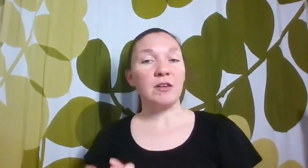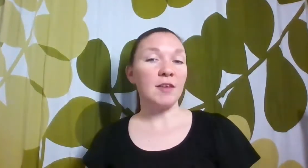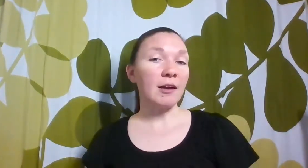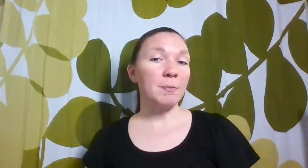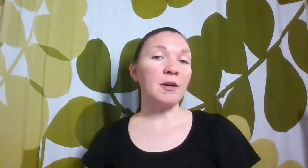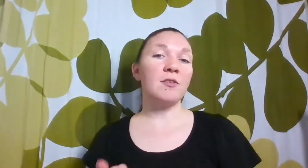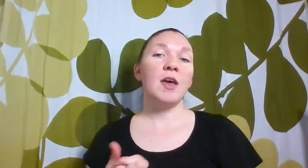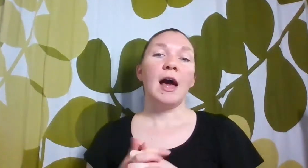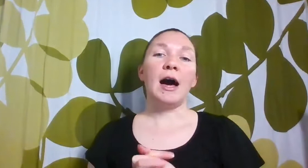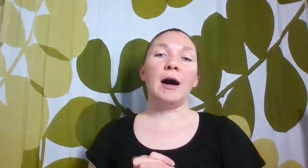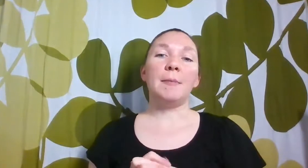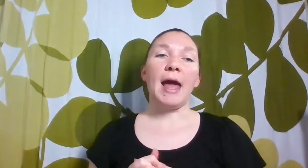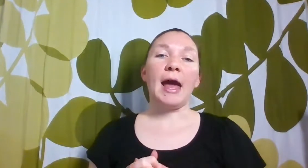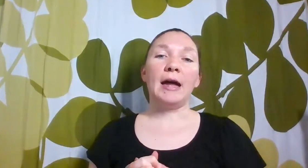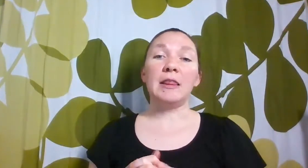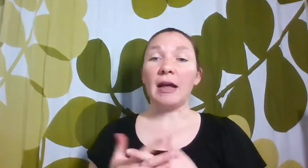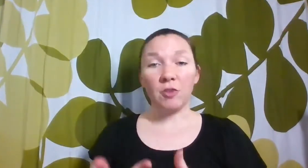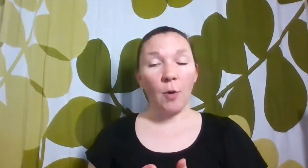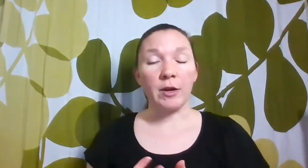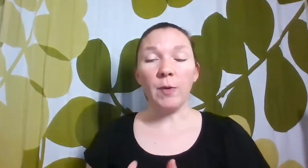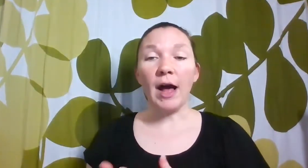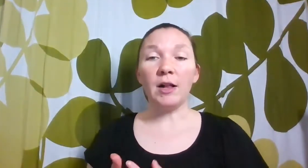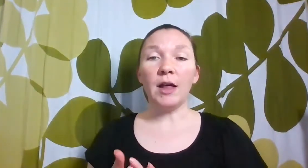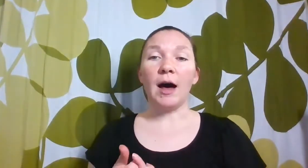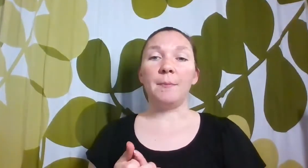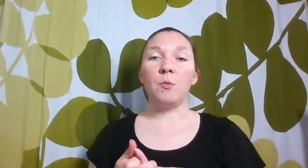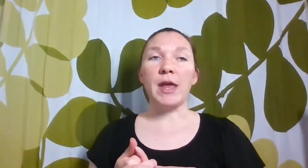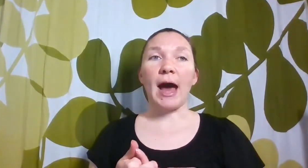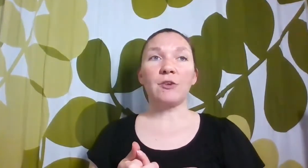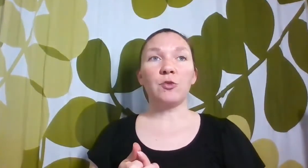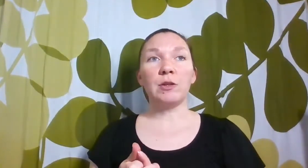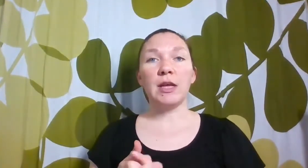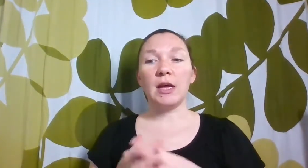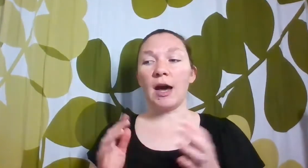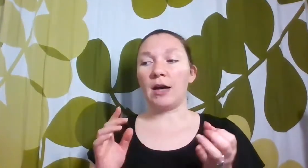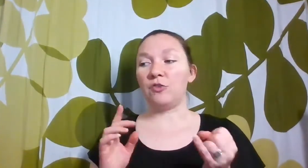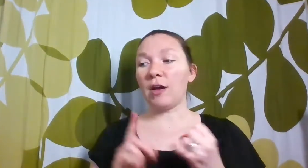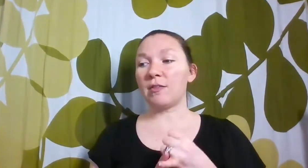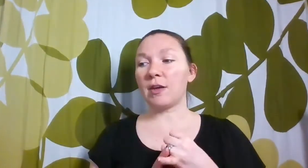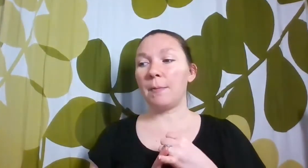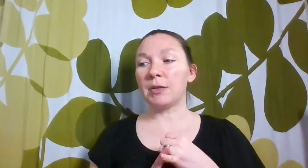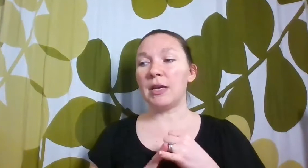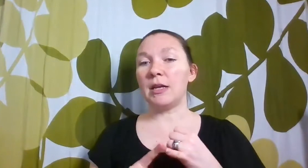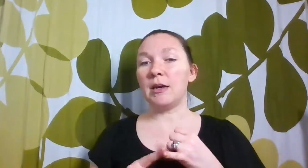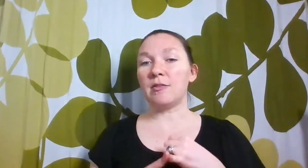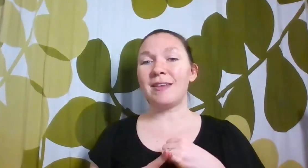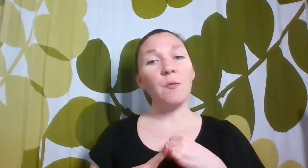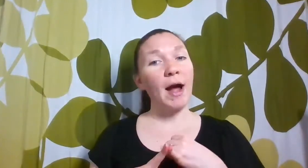textbooks. And that's going well. We actually just completed a statewide